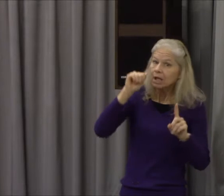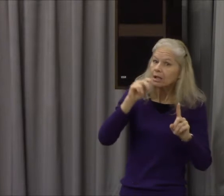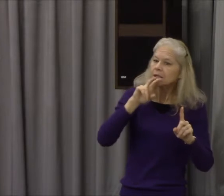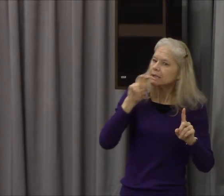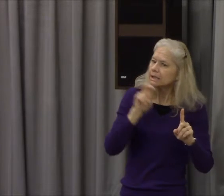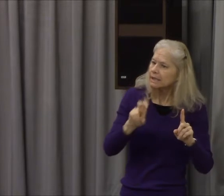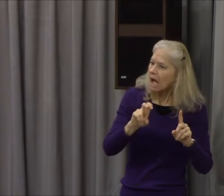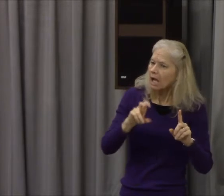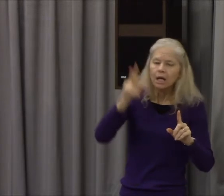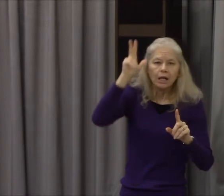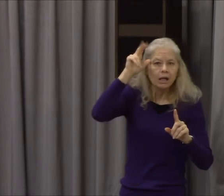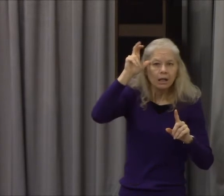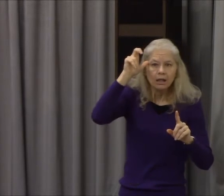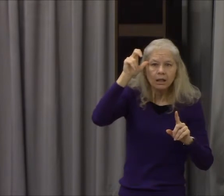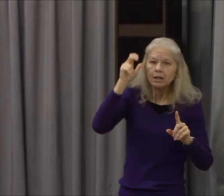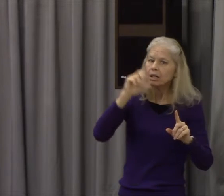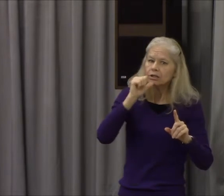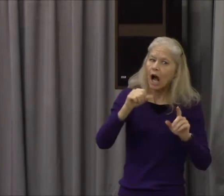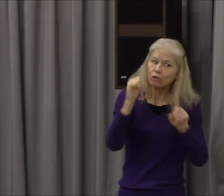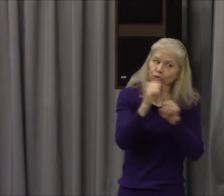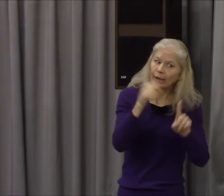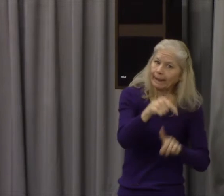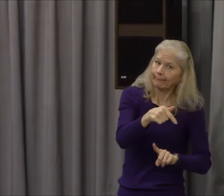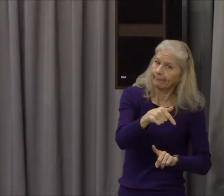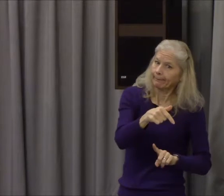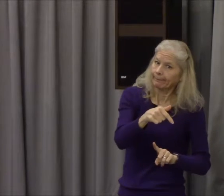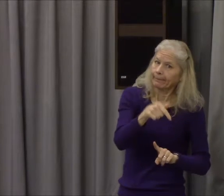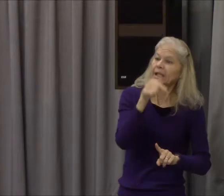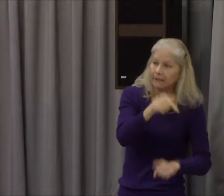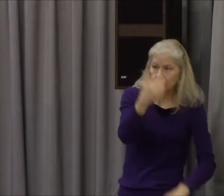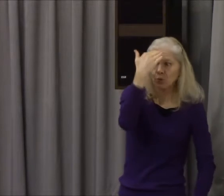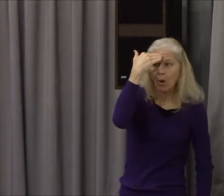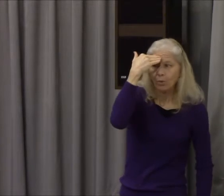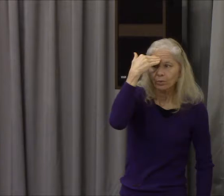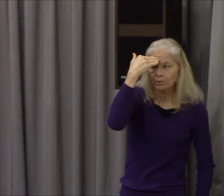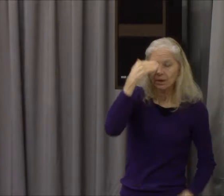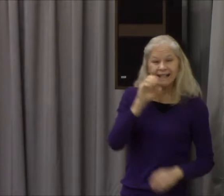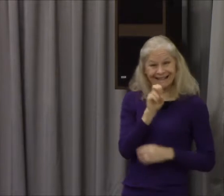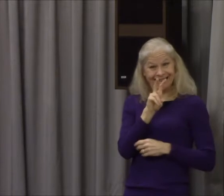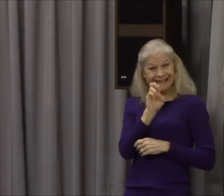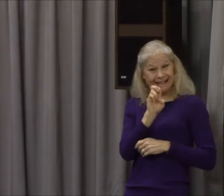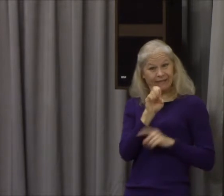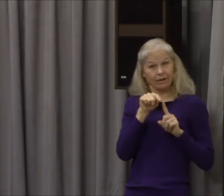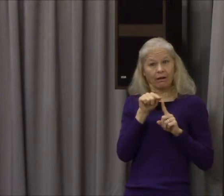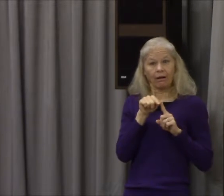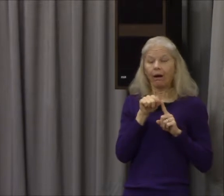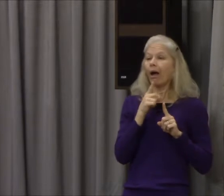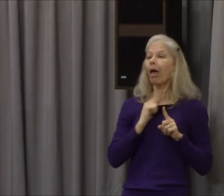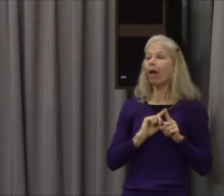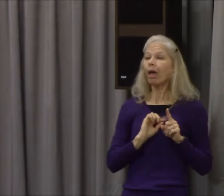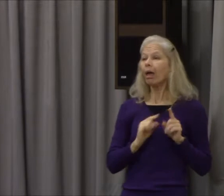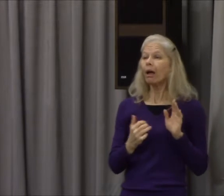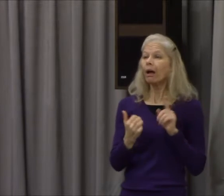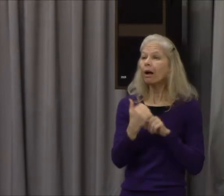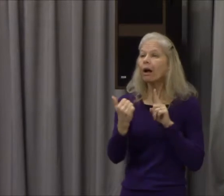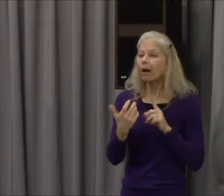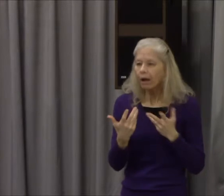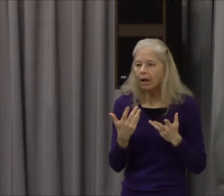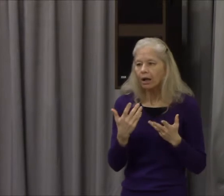Adam was not deceived the Bible says he knew he believed God he knew that Eve was going to die Adam made a